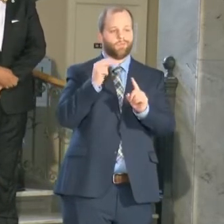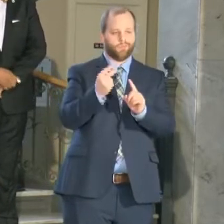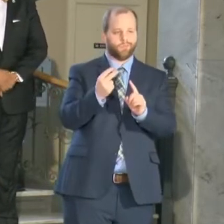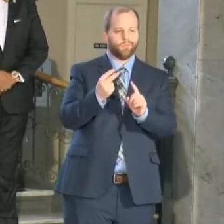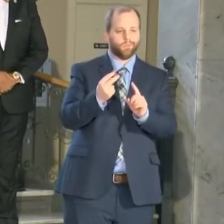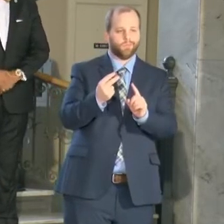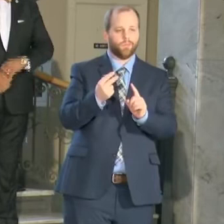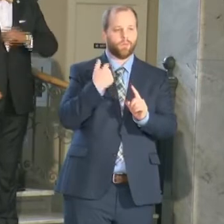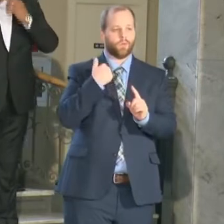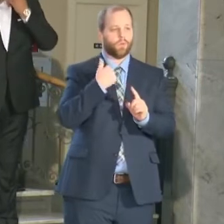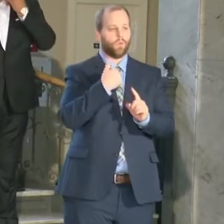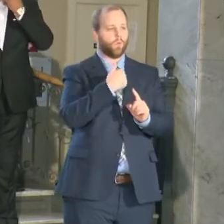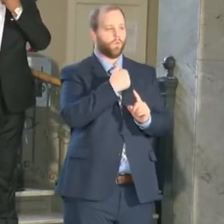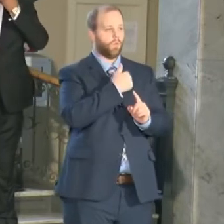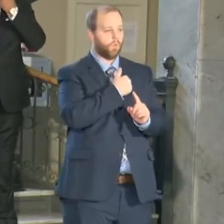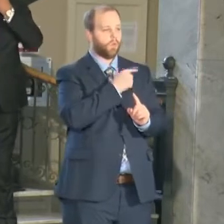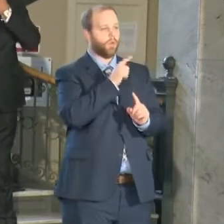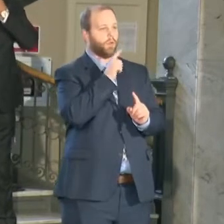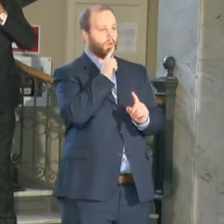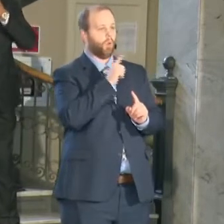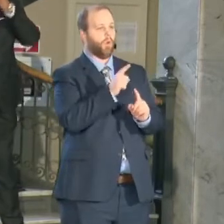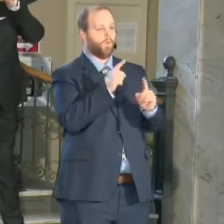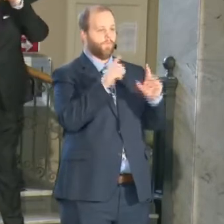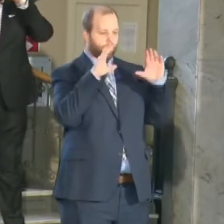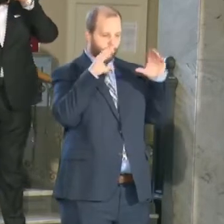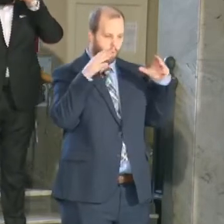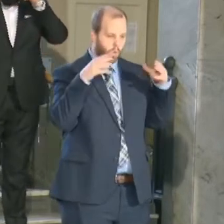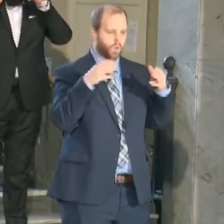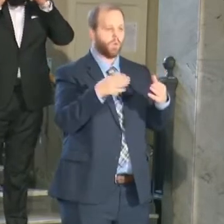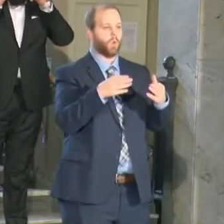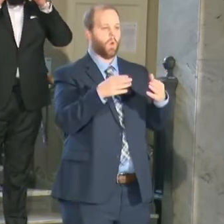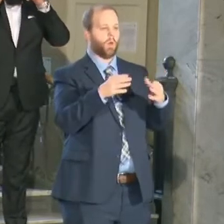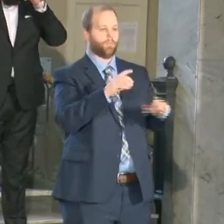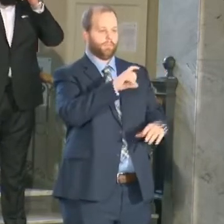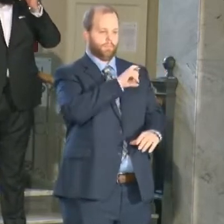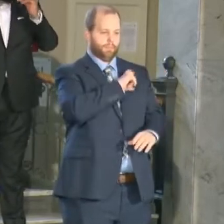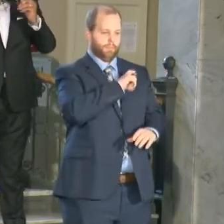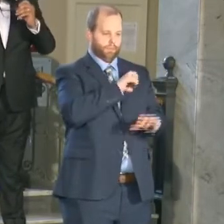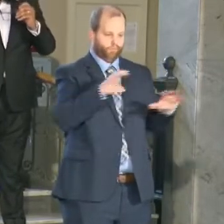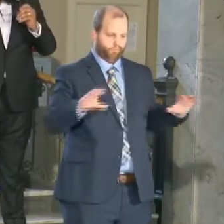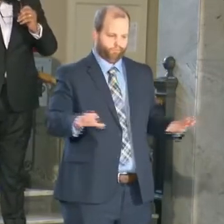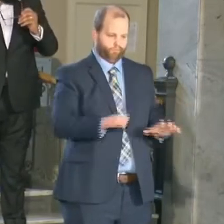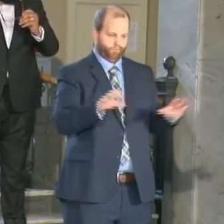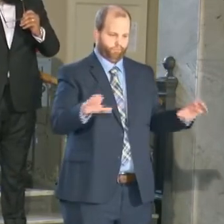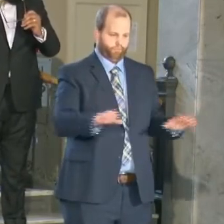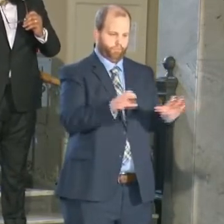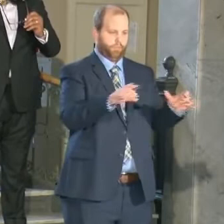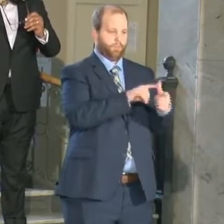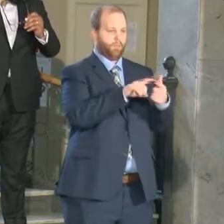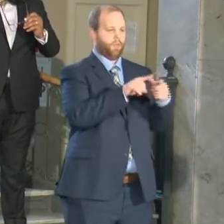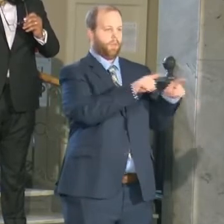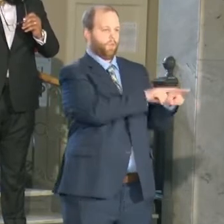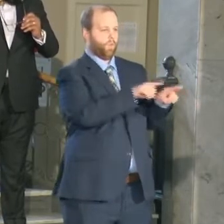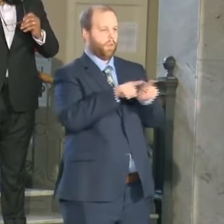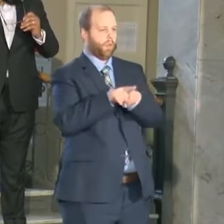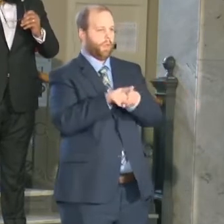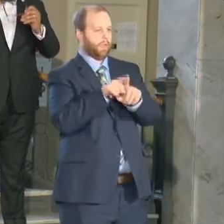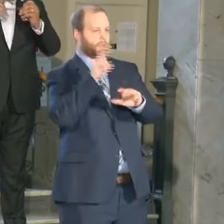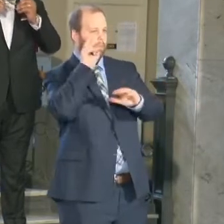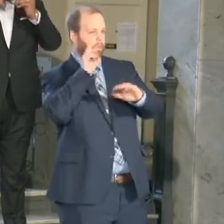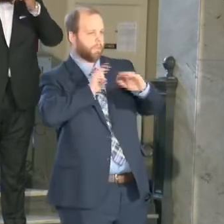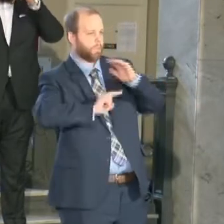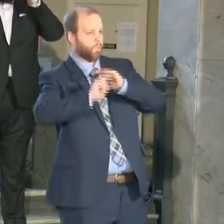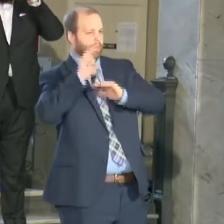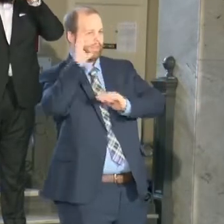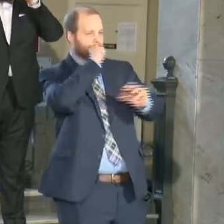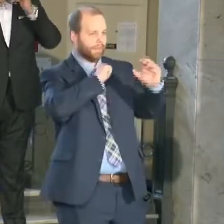that we are focused on proactive policing we are focused on predictive policing as well but it's going to take the